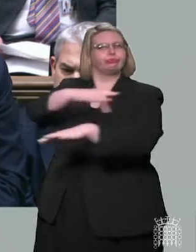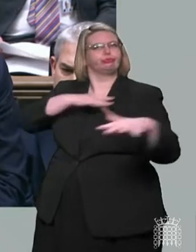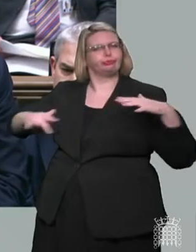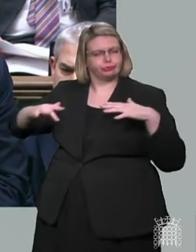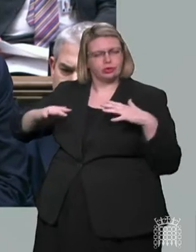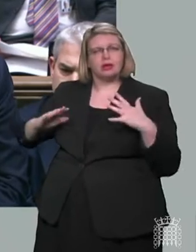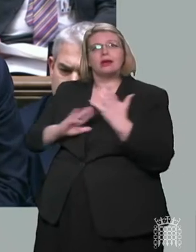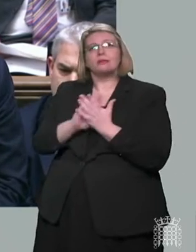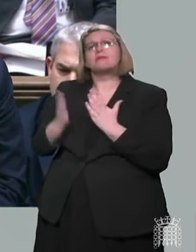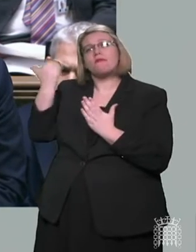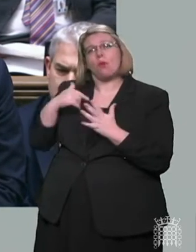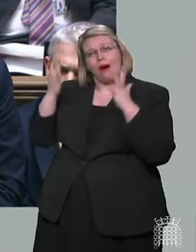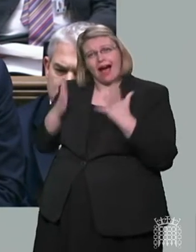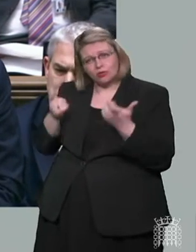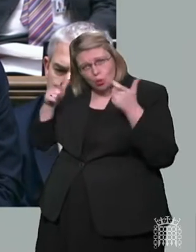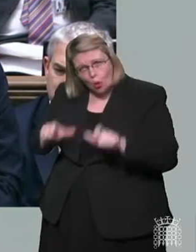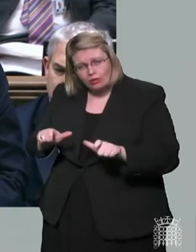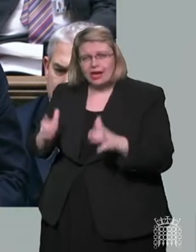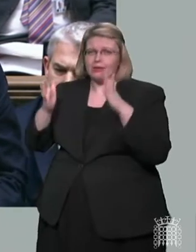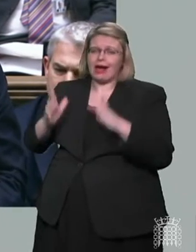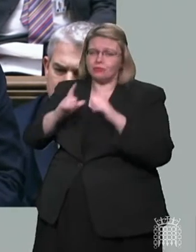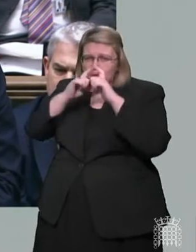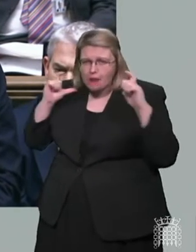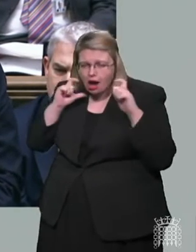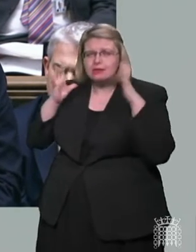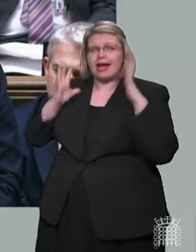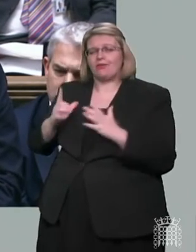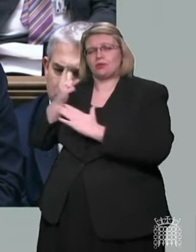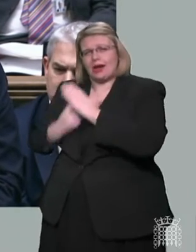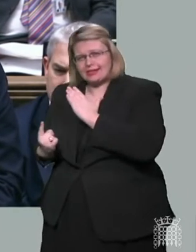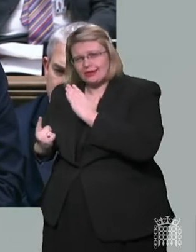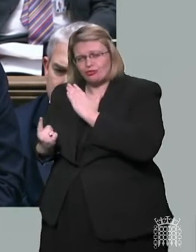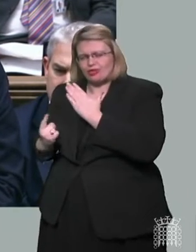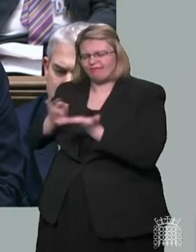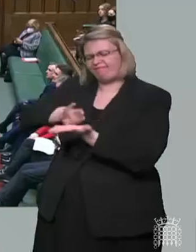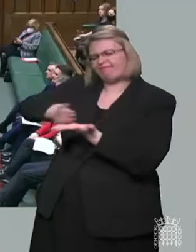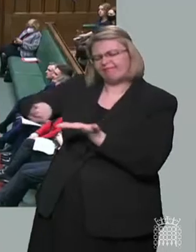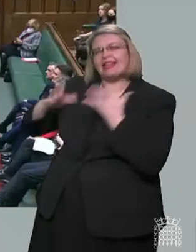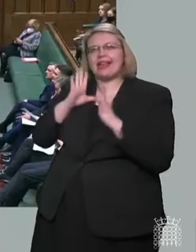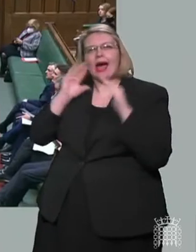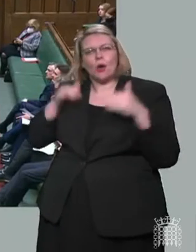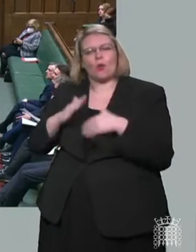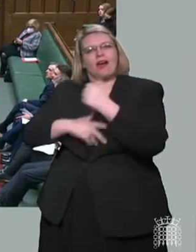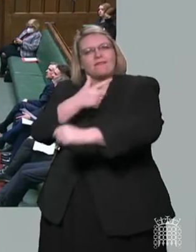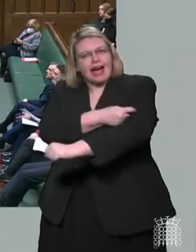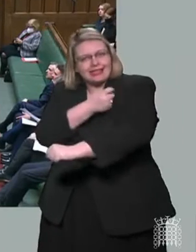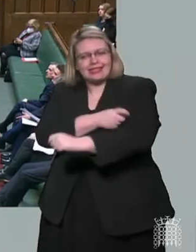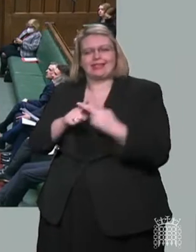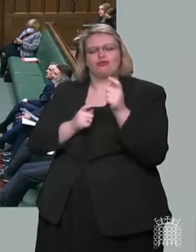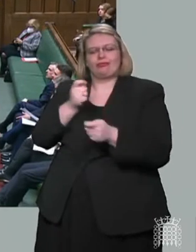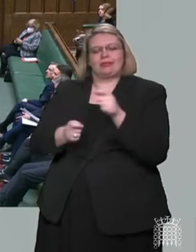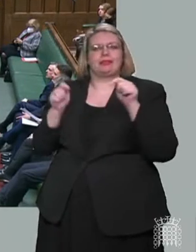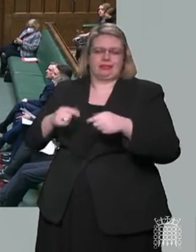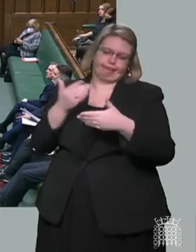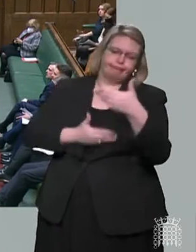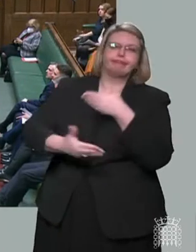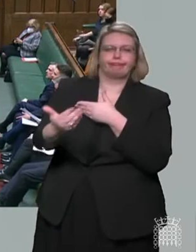To relying on vaccines and treatments as our first line of defence. As we have throughout